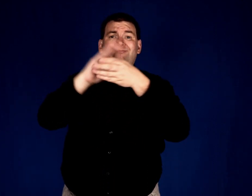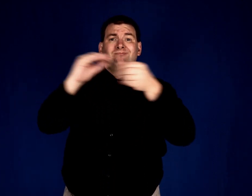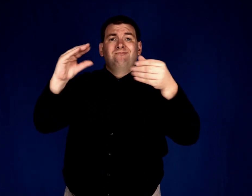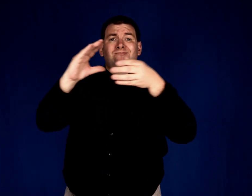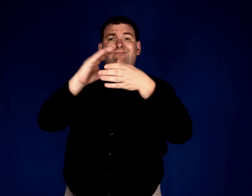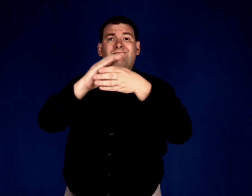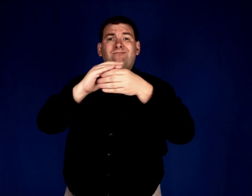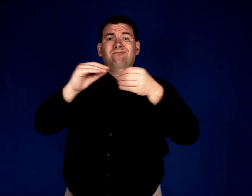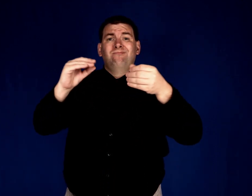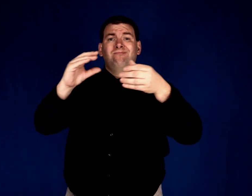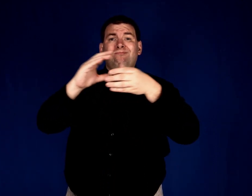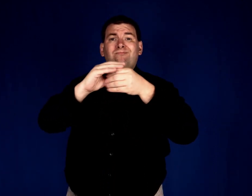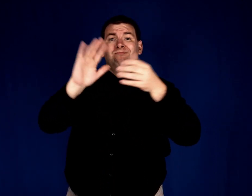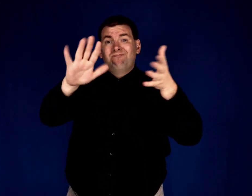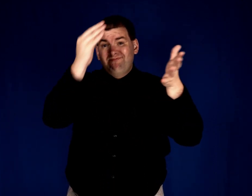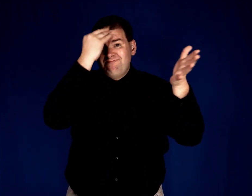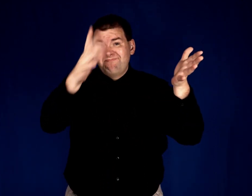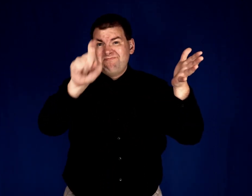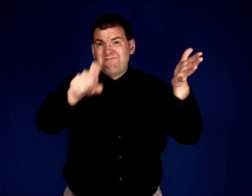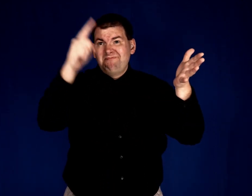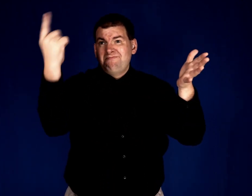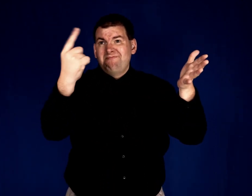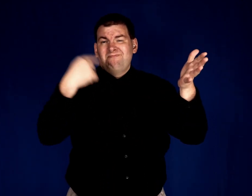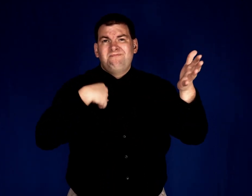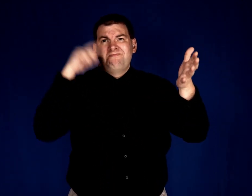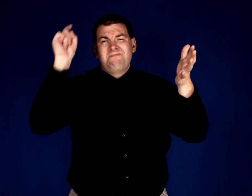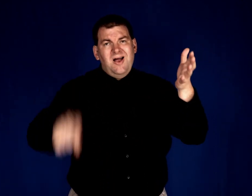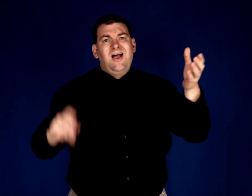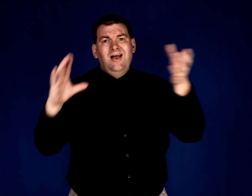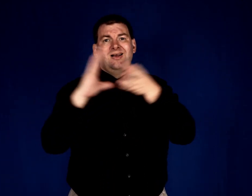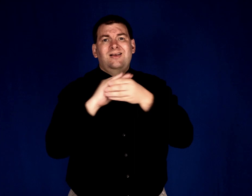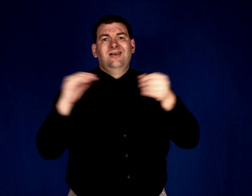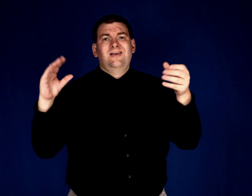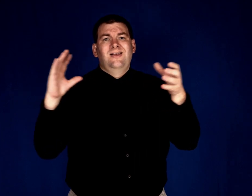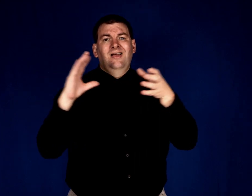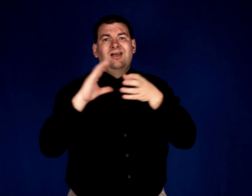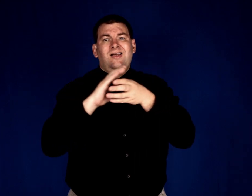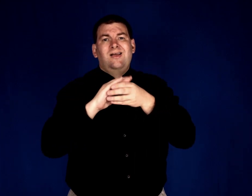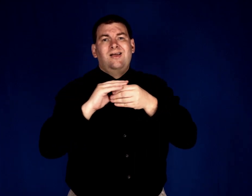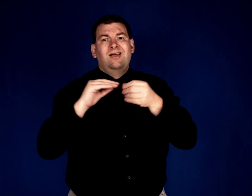Well, there's something I must say.